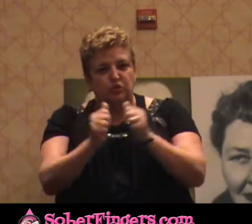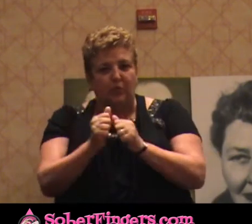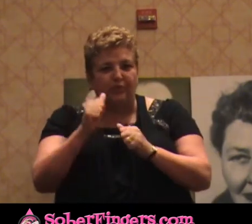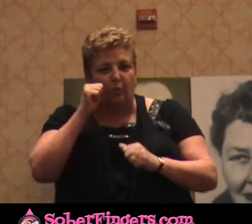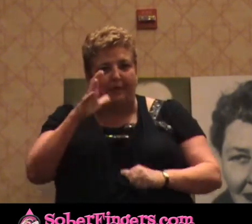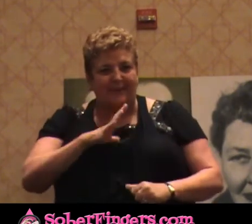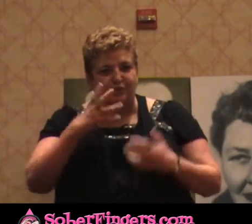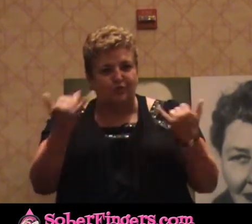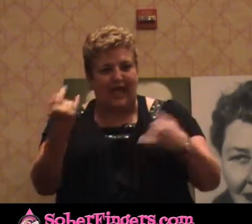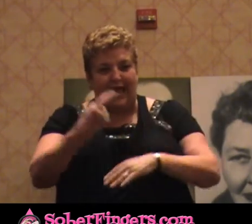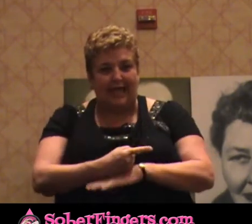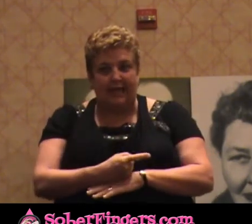I was like, man, that's deep.